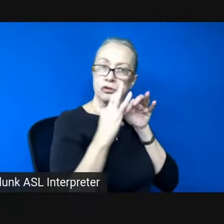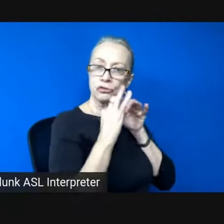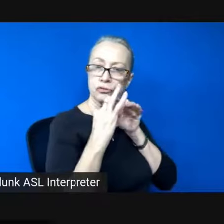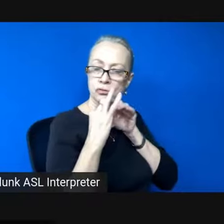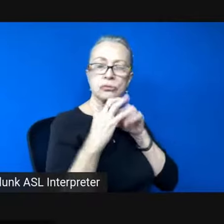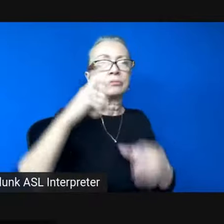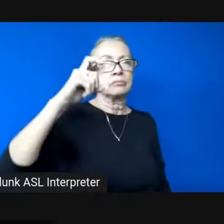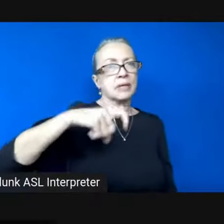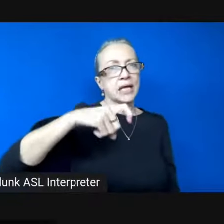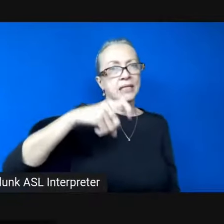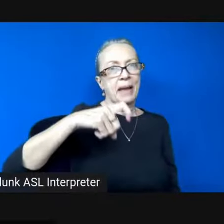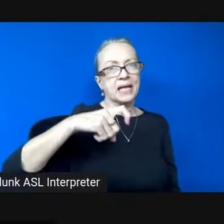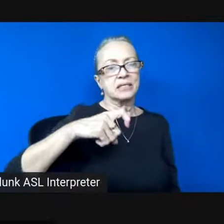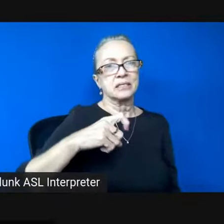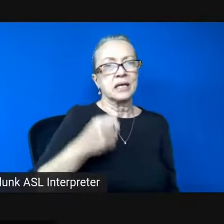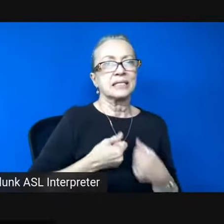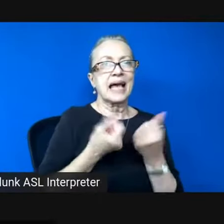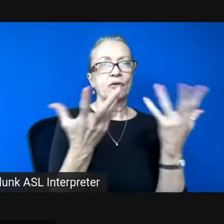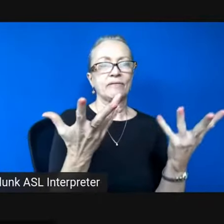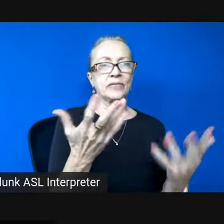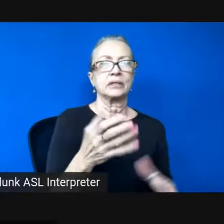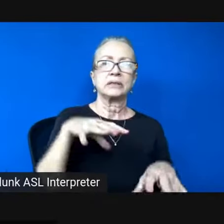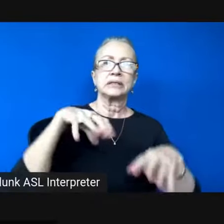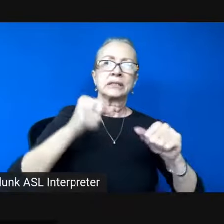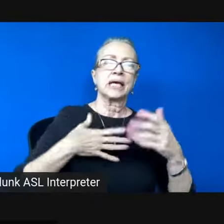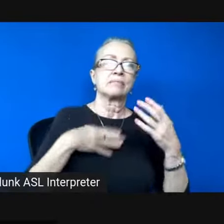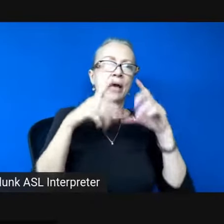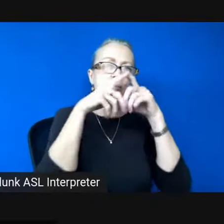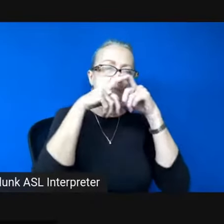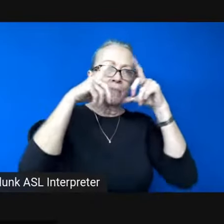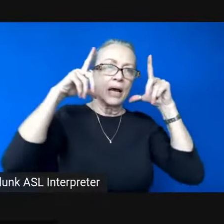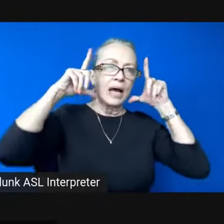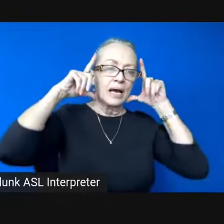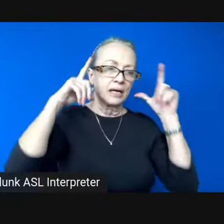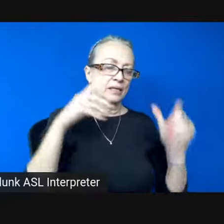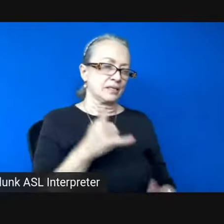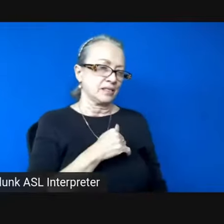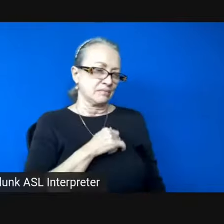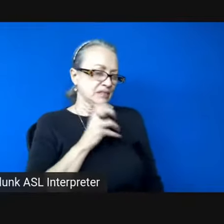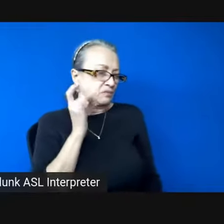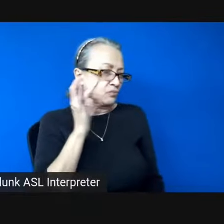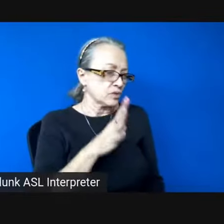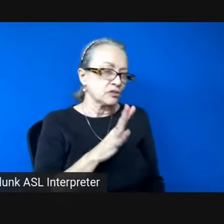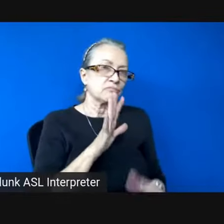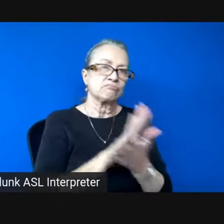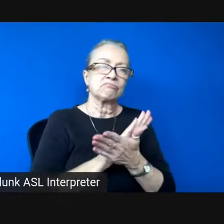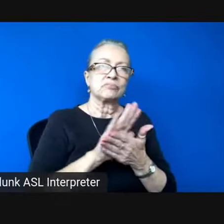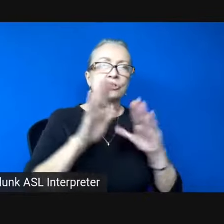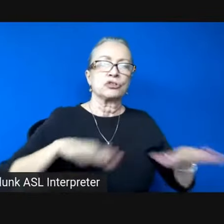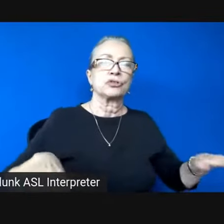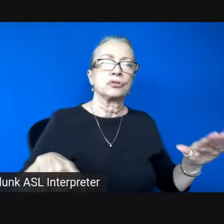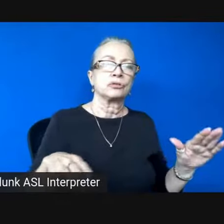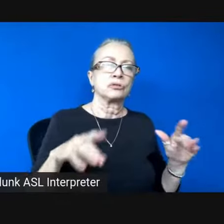take take my masks my wretched immaculate children sharp smiles